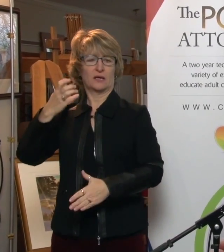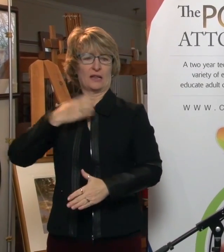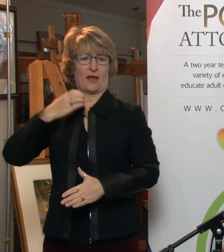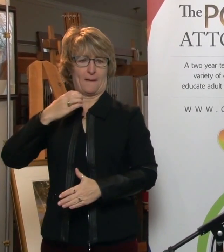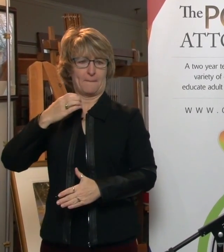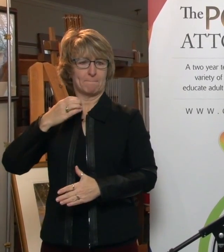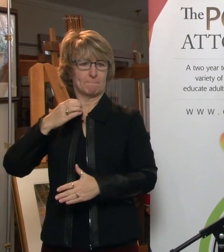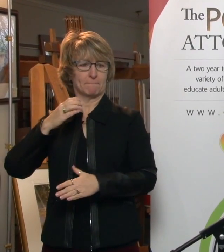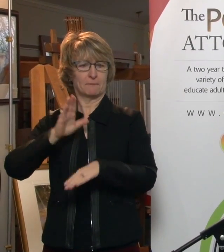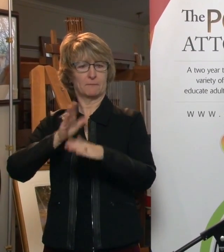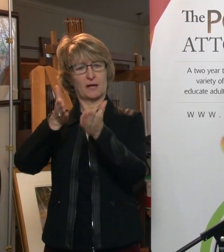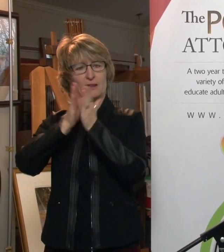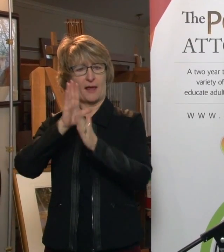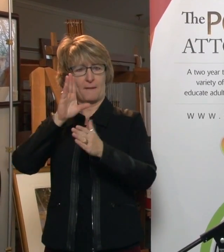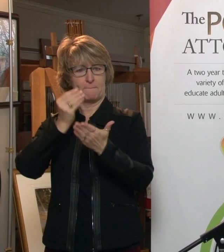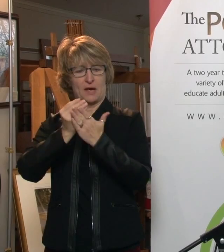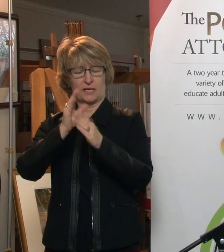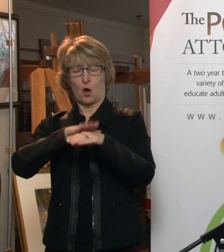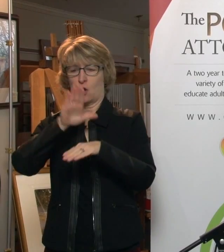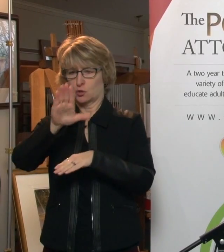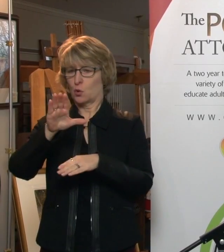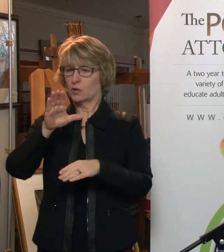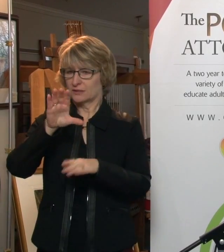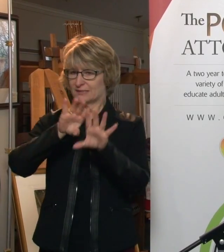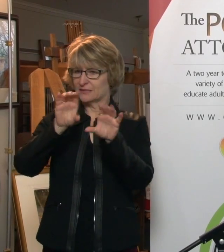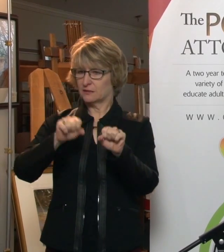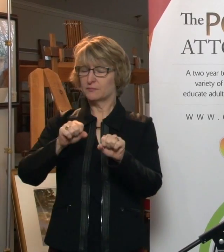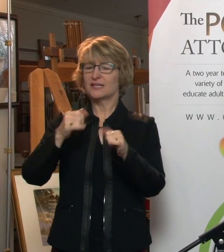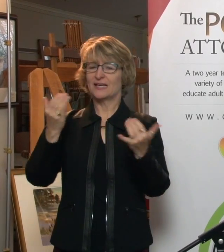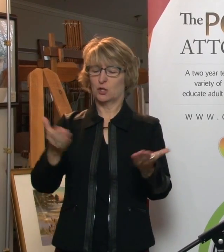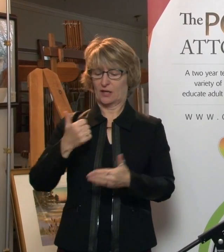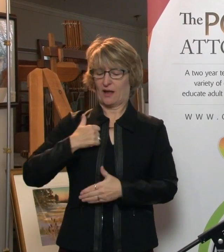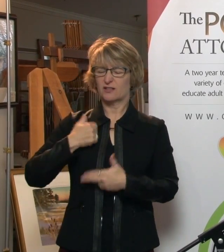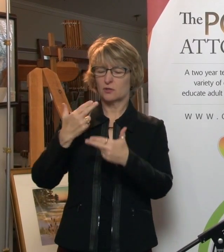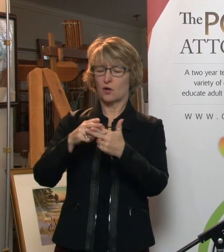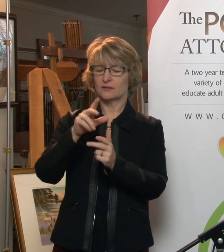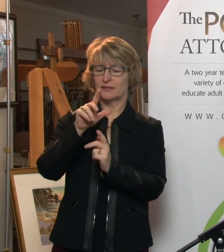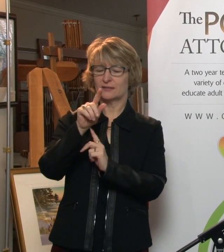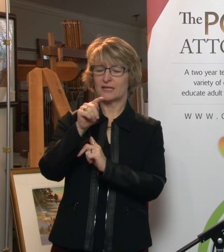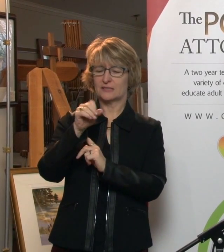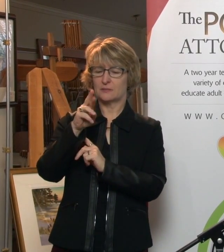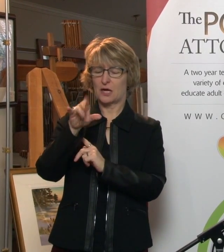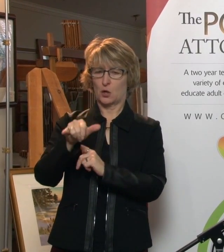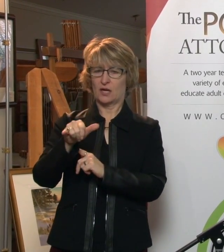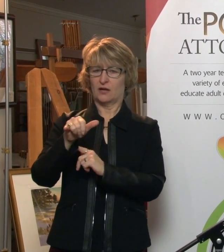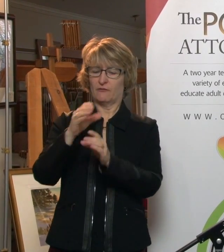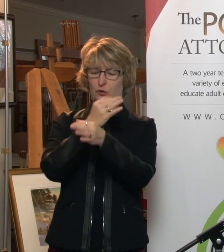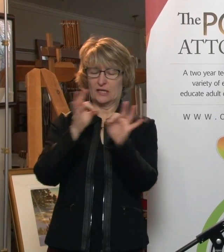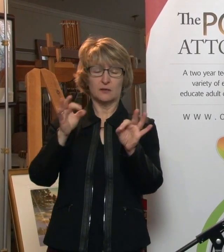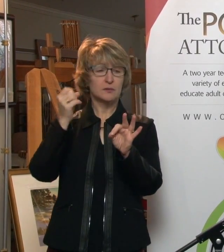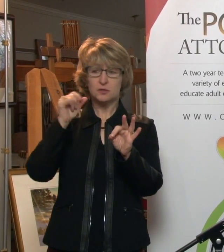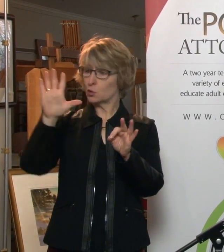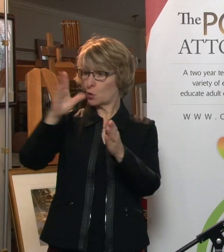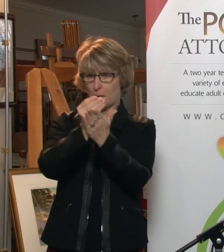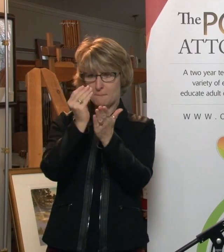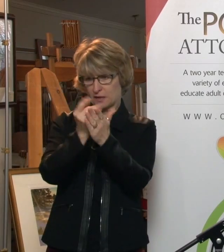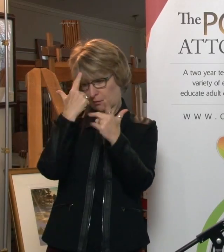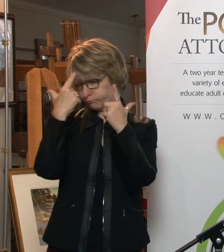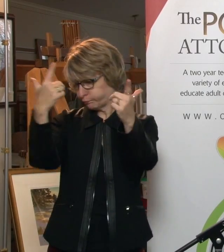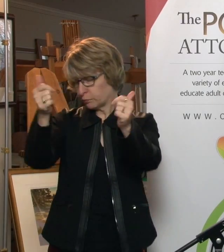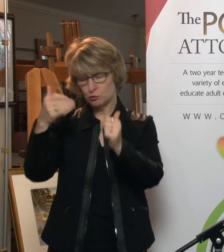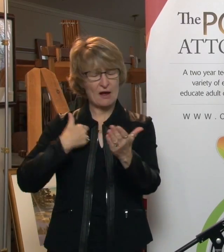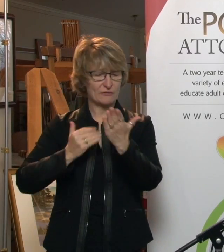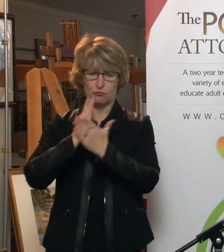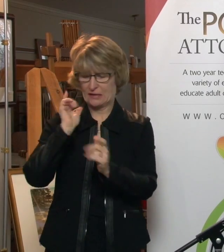we have a system known, it's testamentary freedom. So essentially, you're able to leave your assets wherever you want. And that's